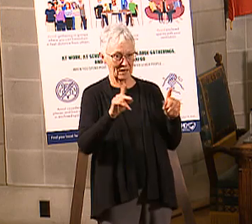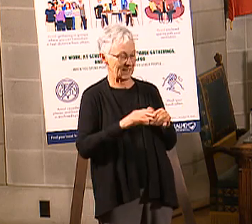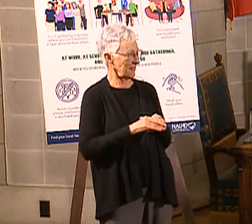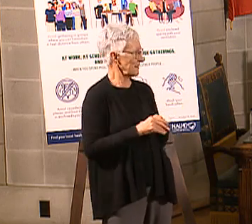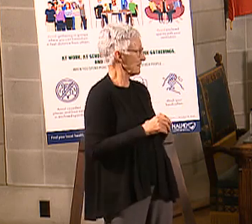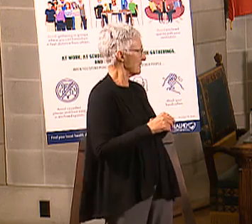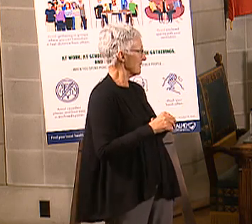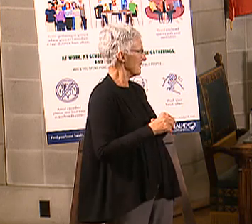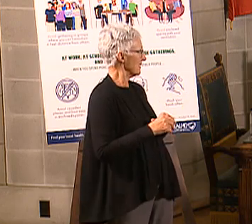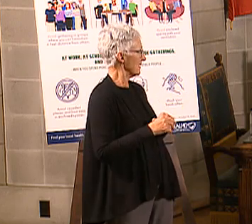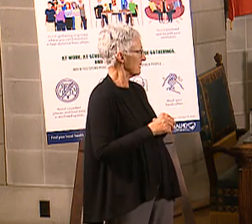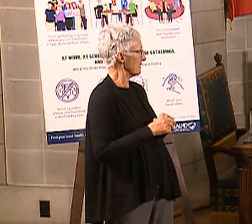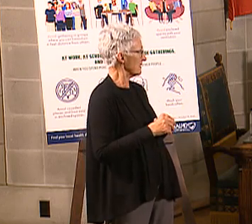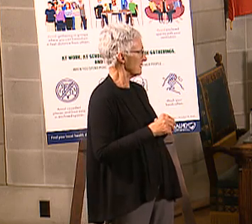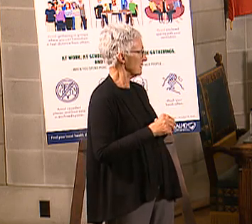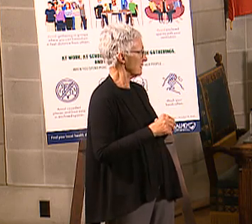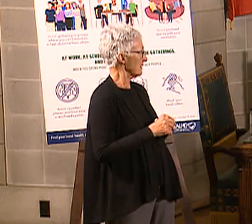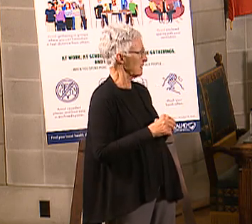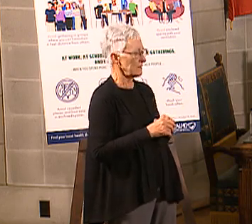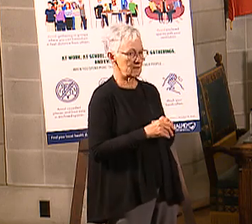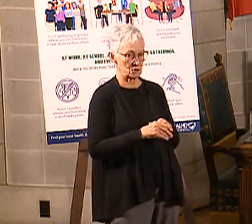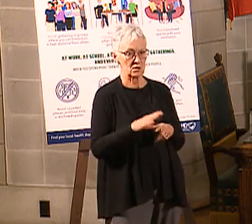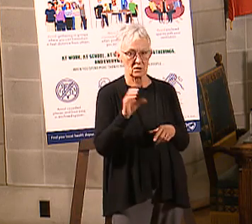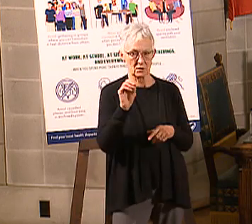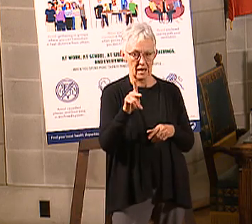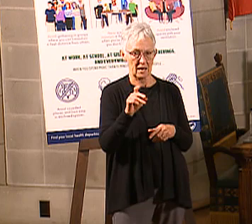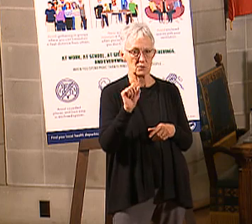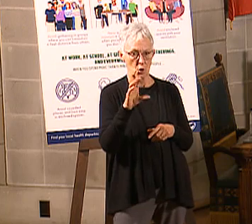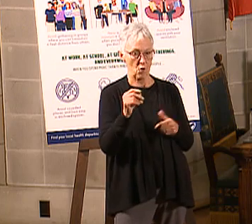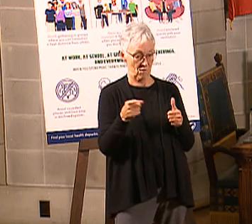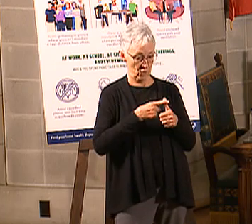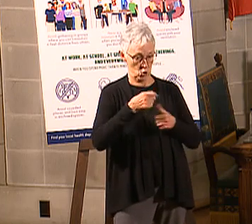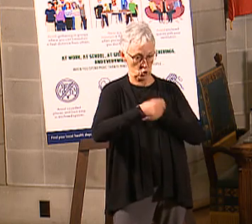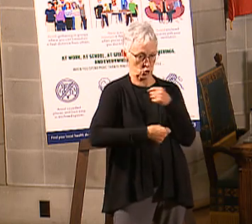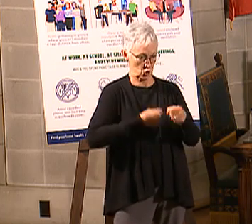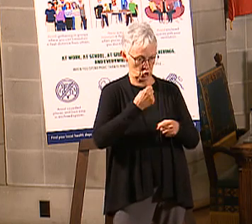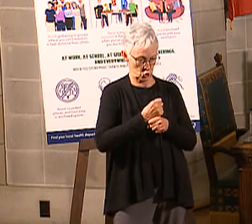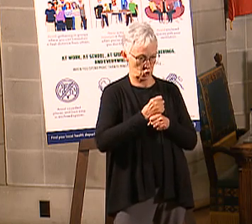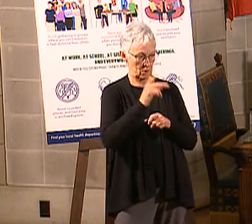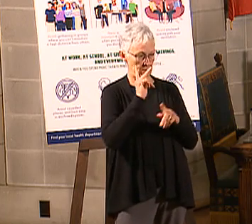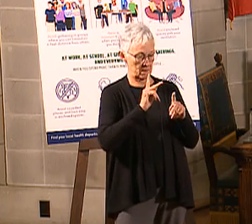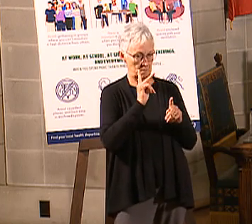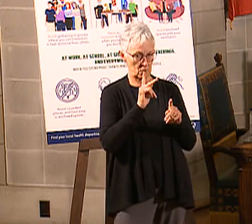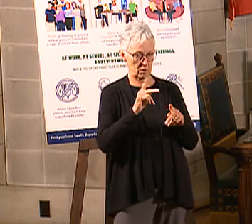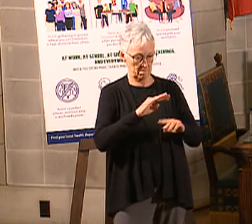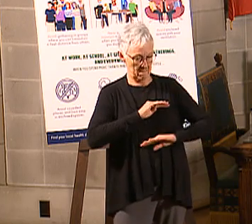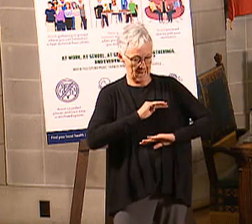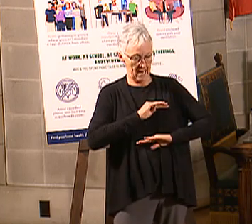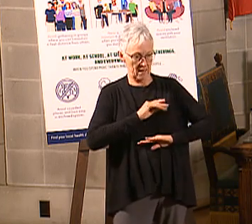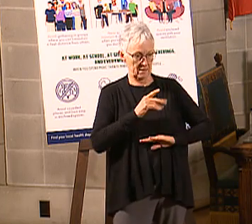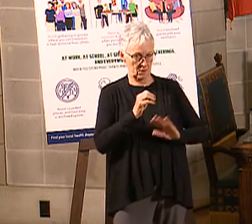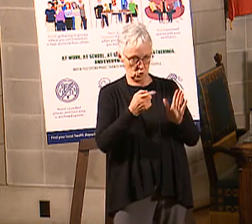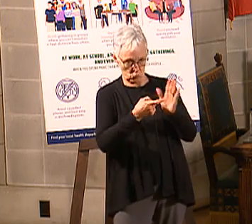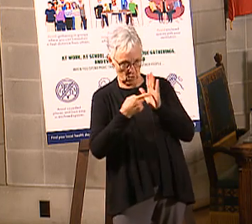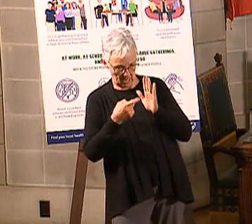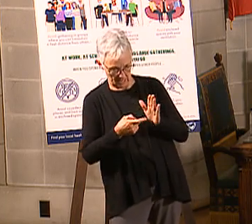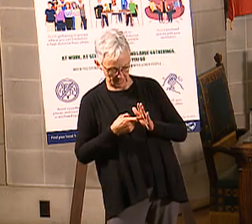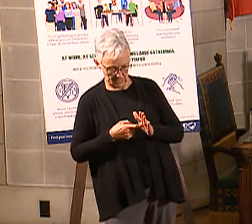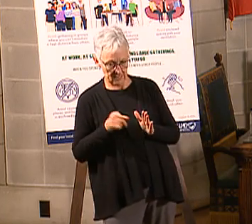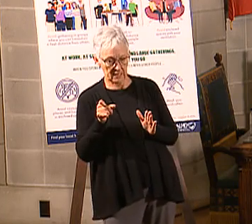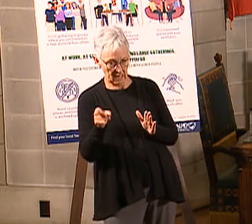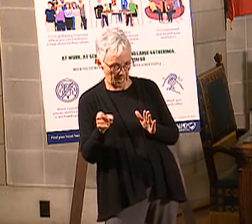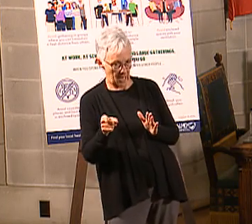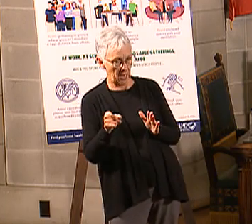And also what the foundation is. So we get through the first year. Yes. People have met the criteria under the wellness and personal responsibility.